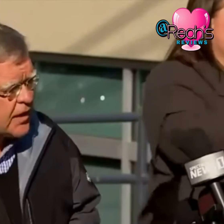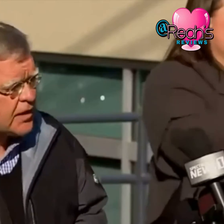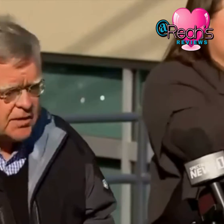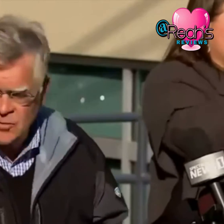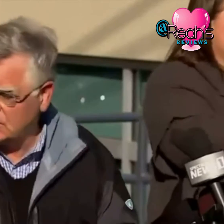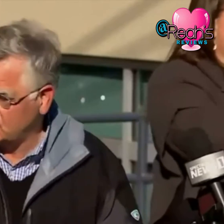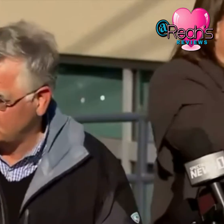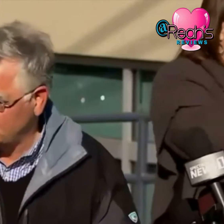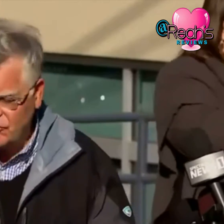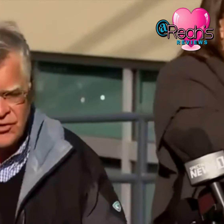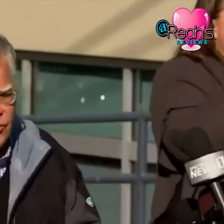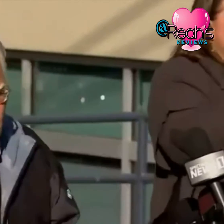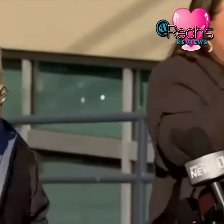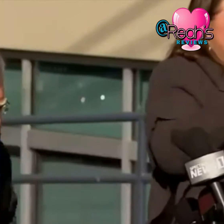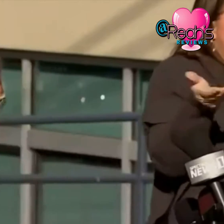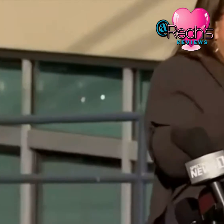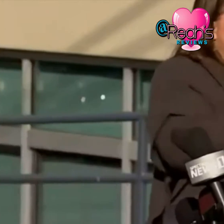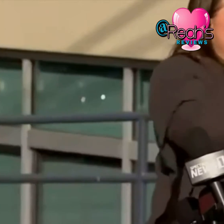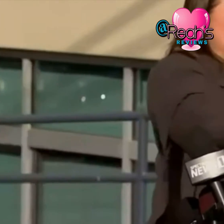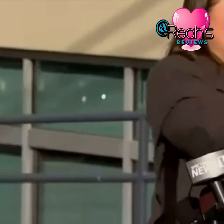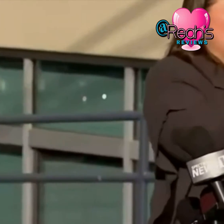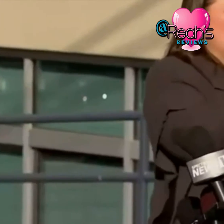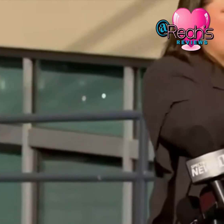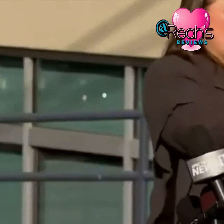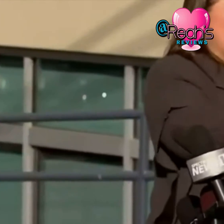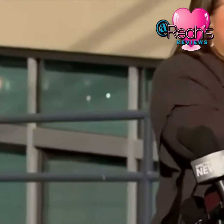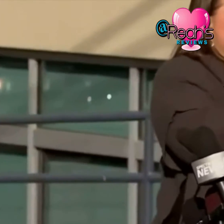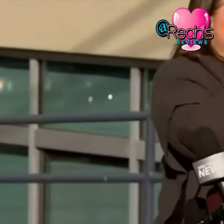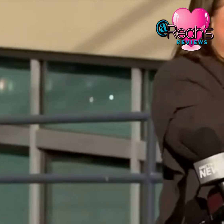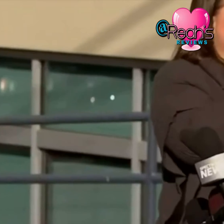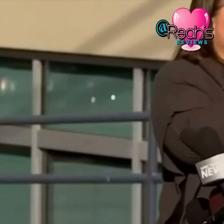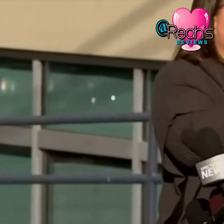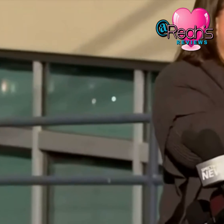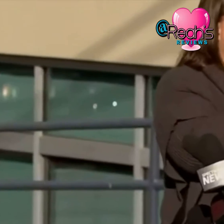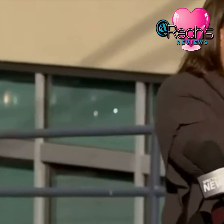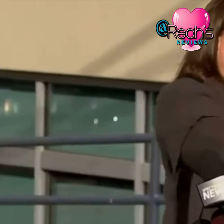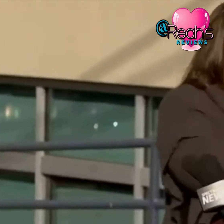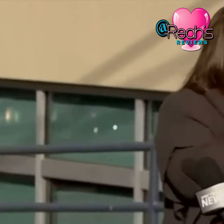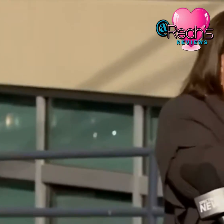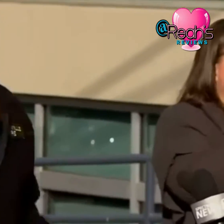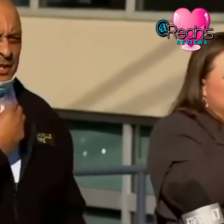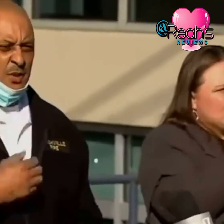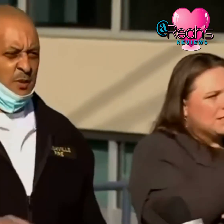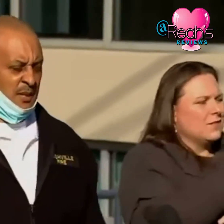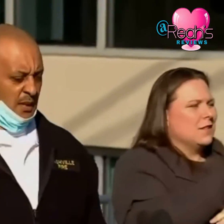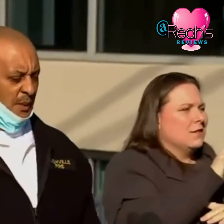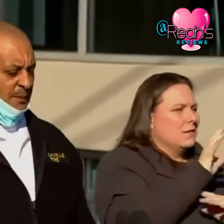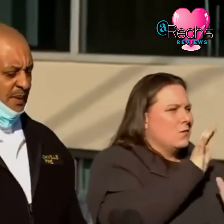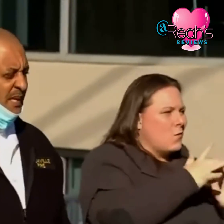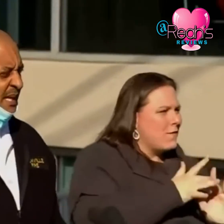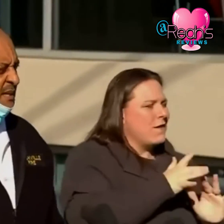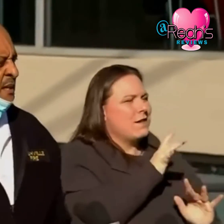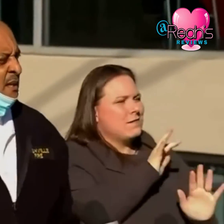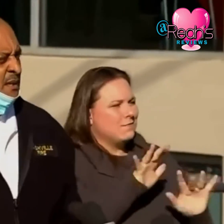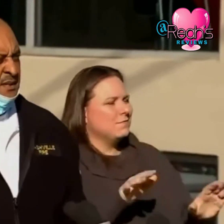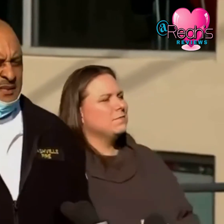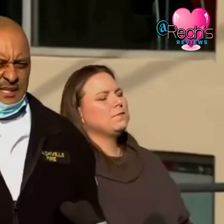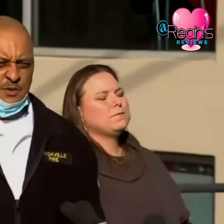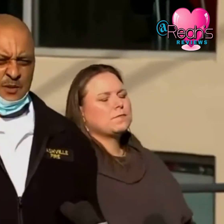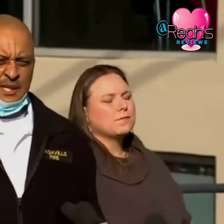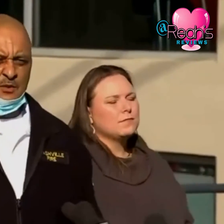but with that let me introduce chief swan to talk about communications good afternoon again